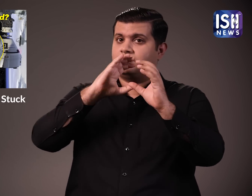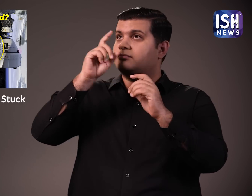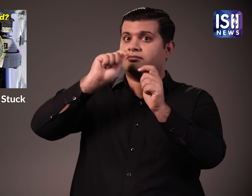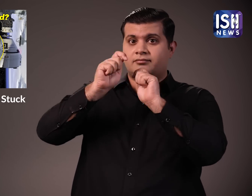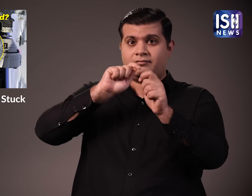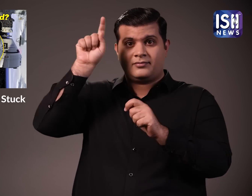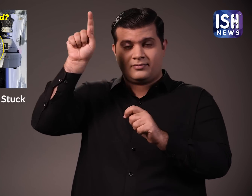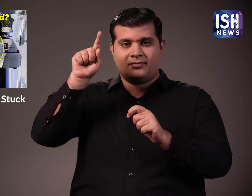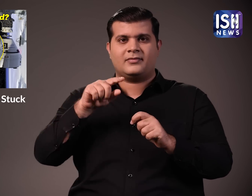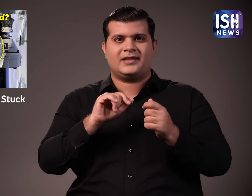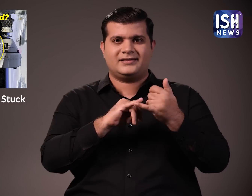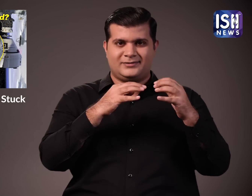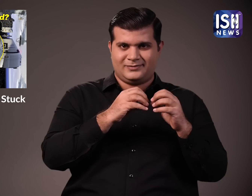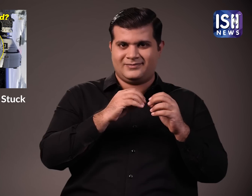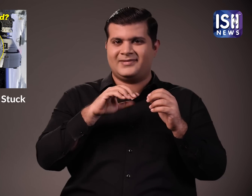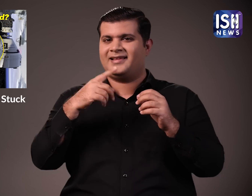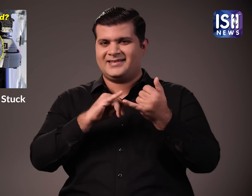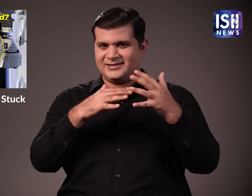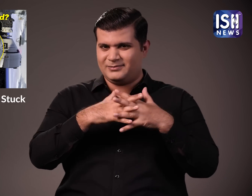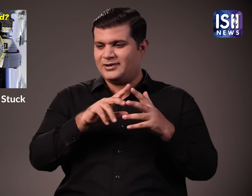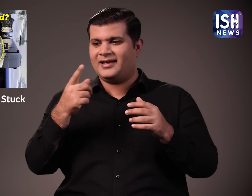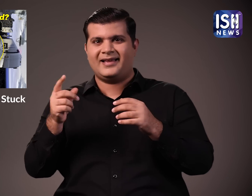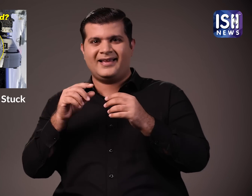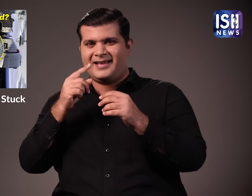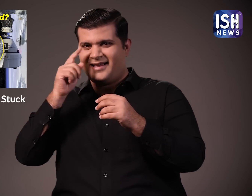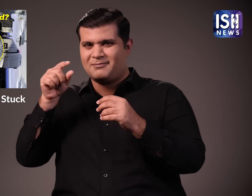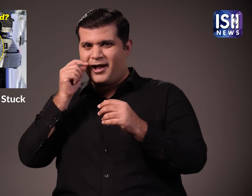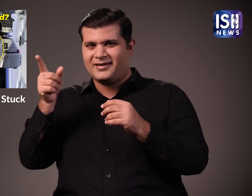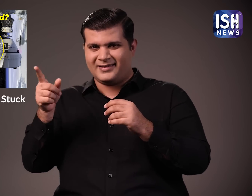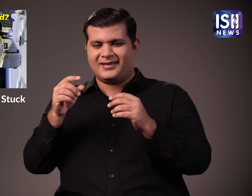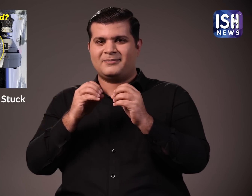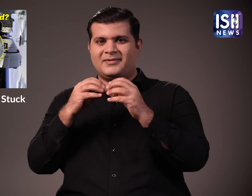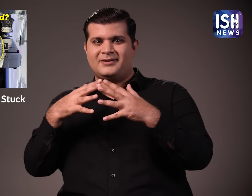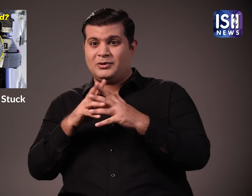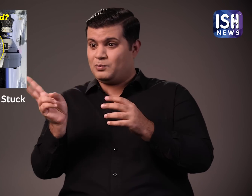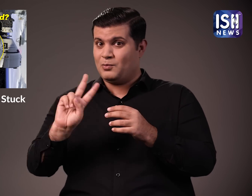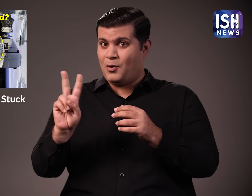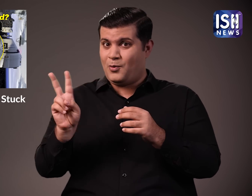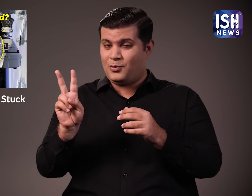to bring them back. They are constantly in communication with the astronauts there. Sunita Williams